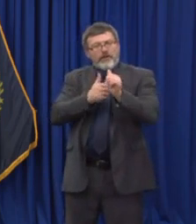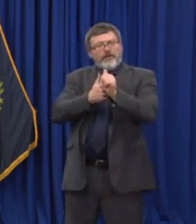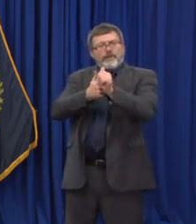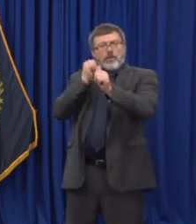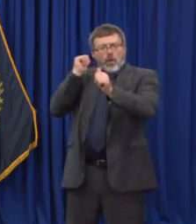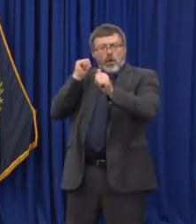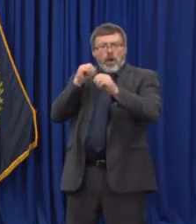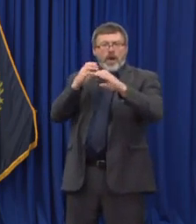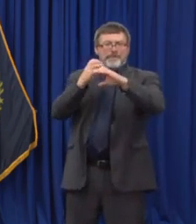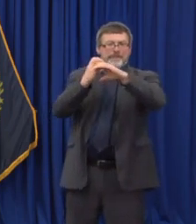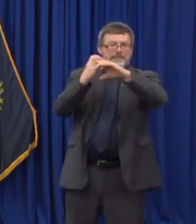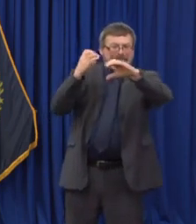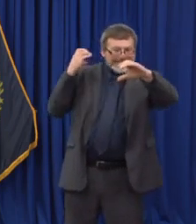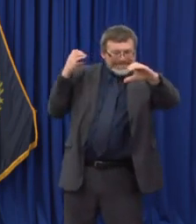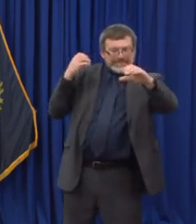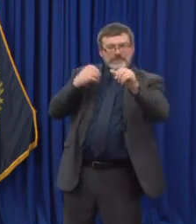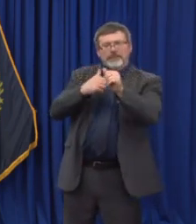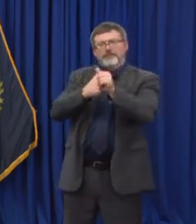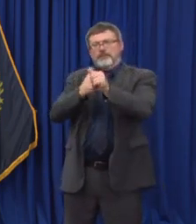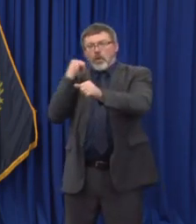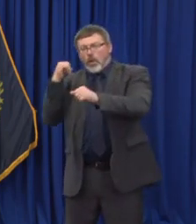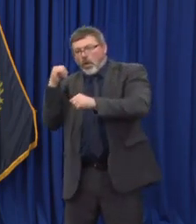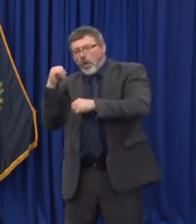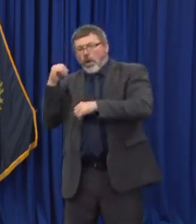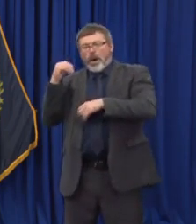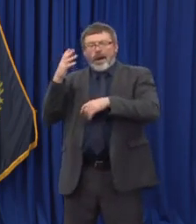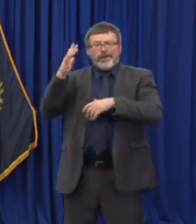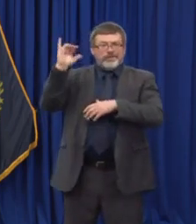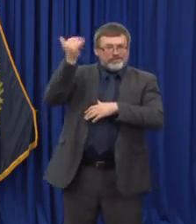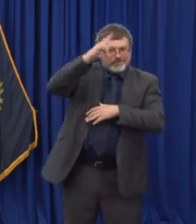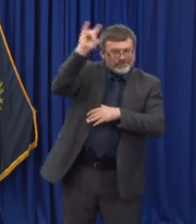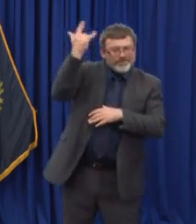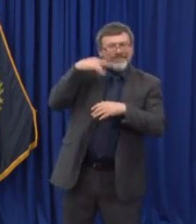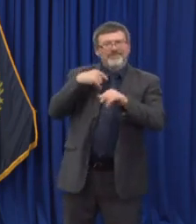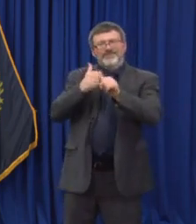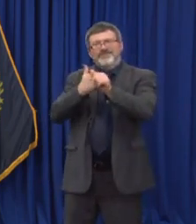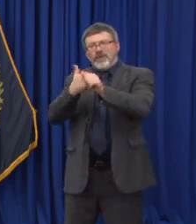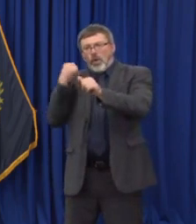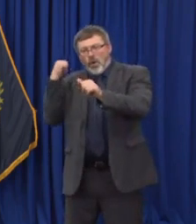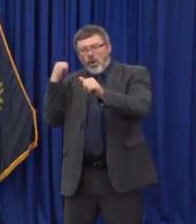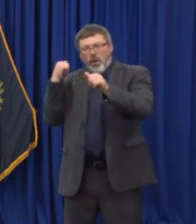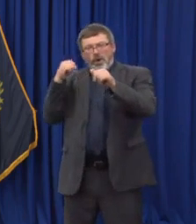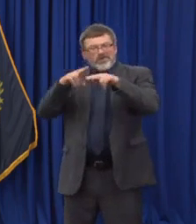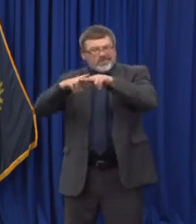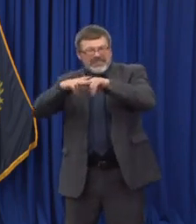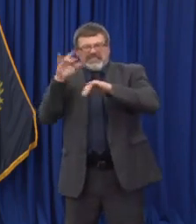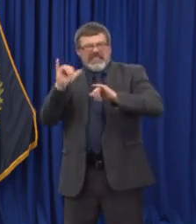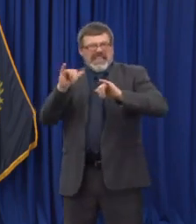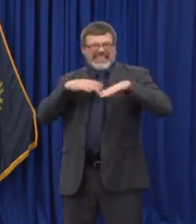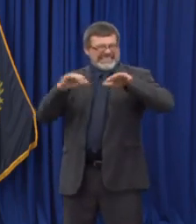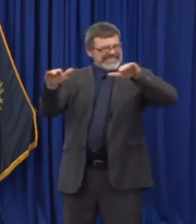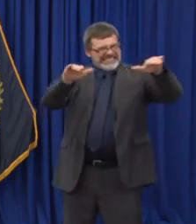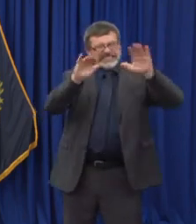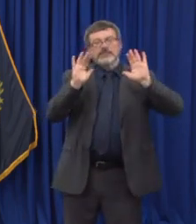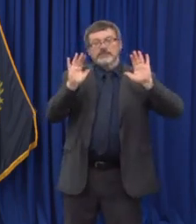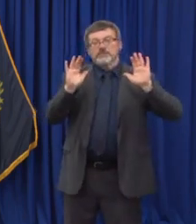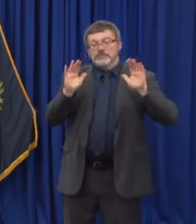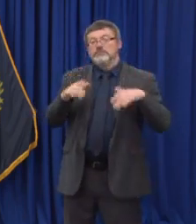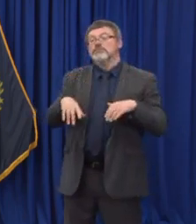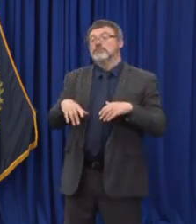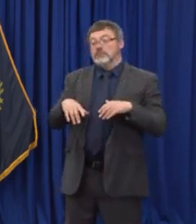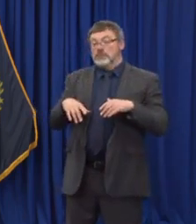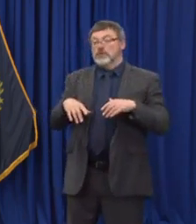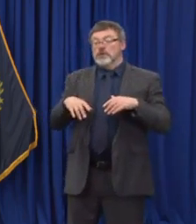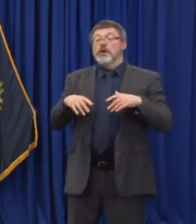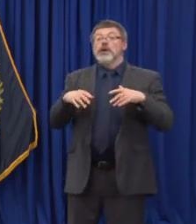Next slide please. As local community transmission initially increased during the late spring COVID took hold in our long